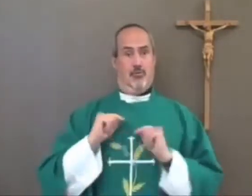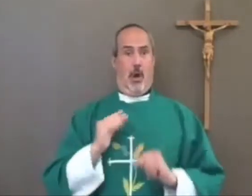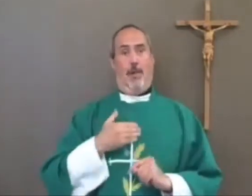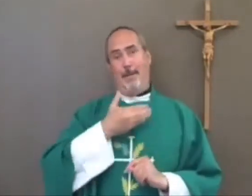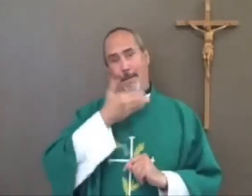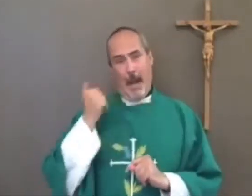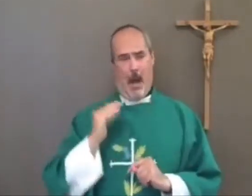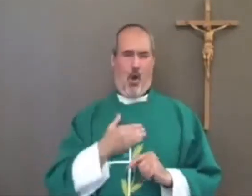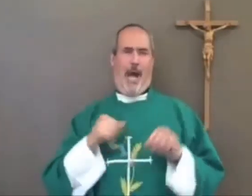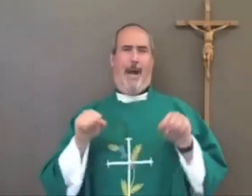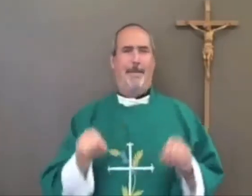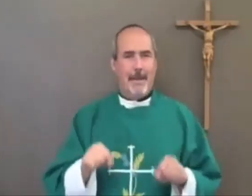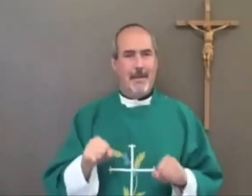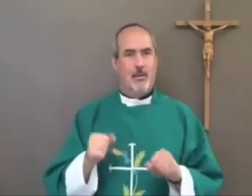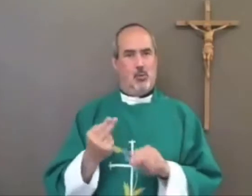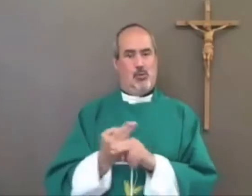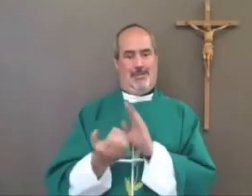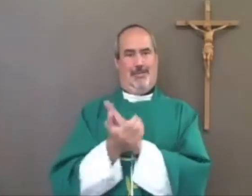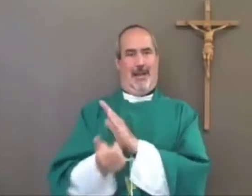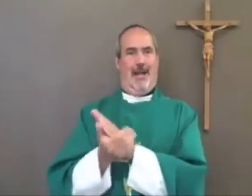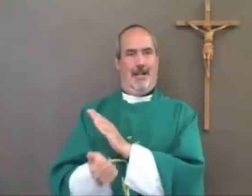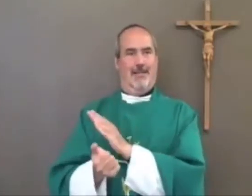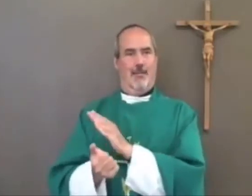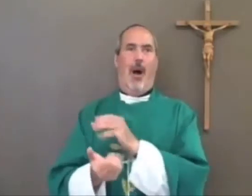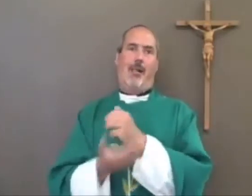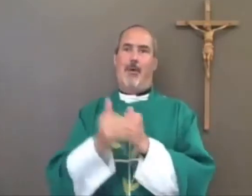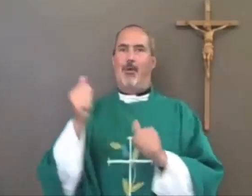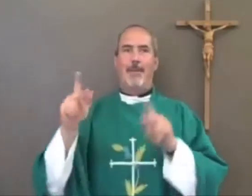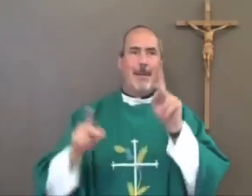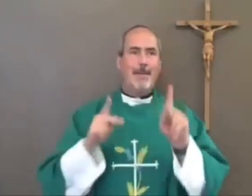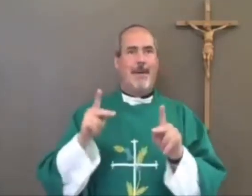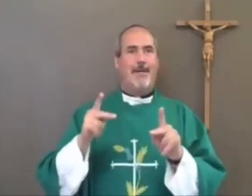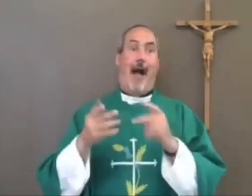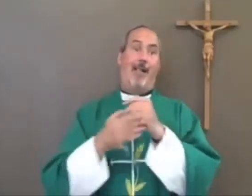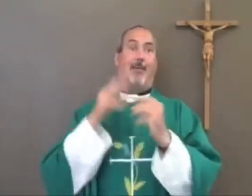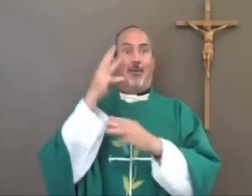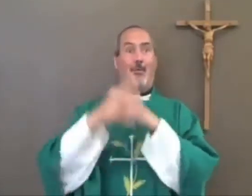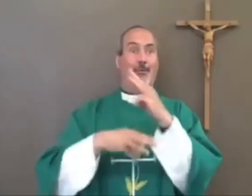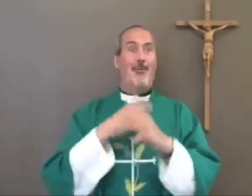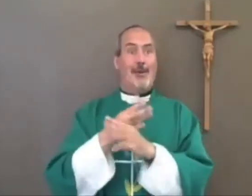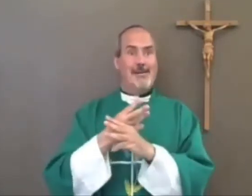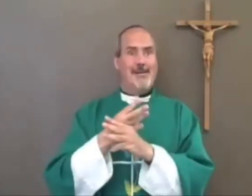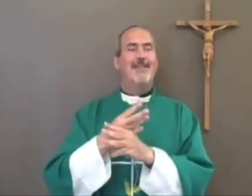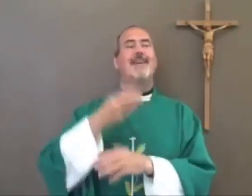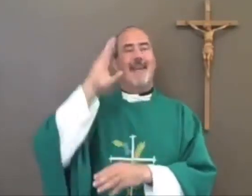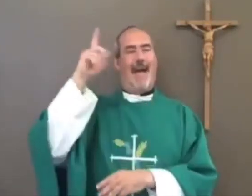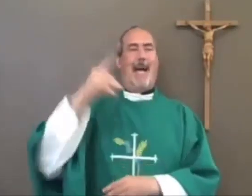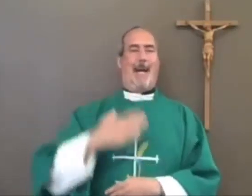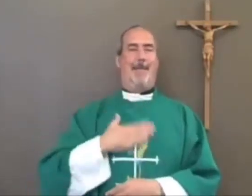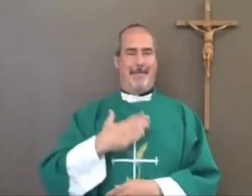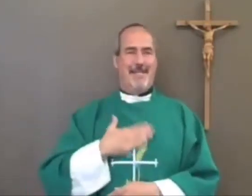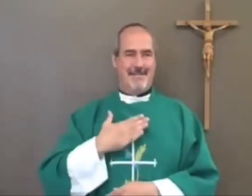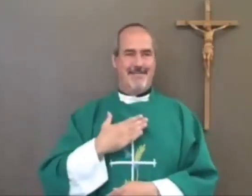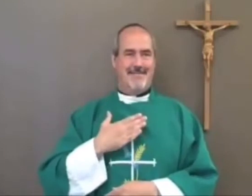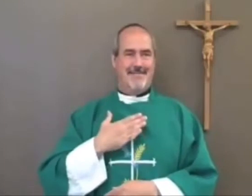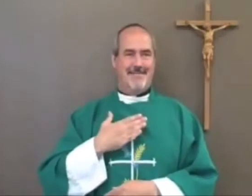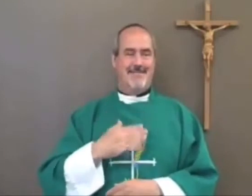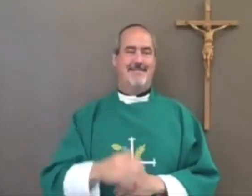proud. Just like we have to use to our best the abilities that God gave us to help